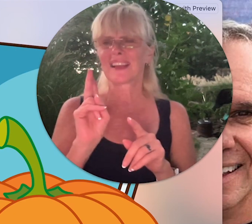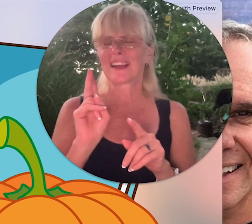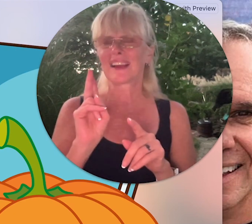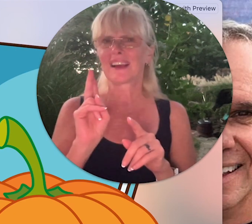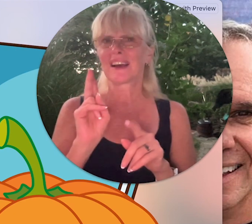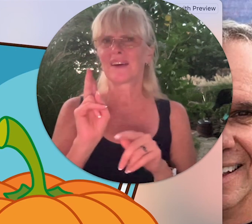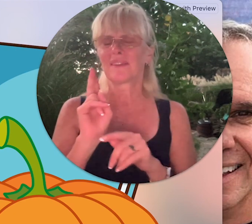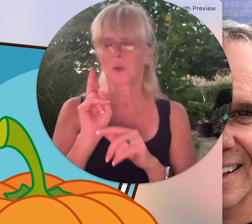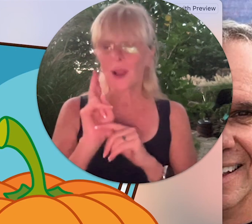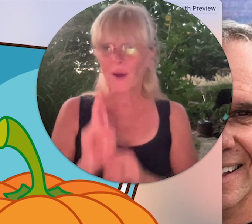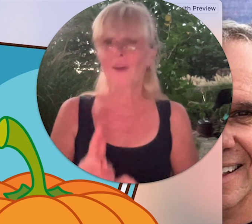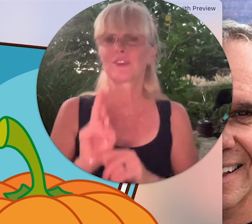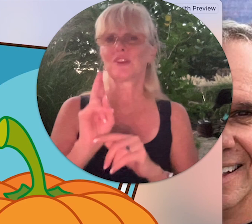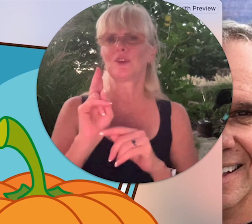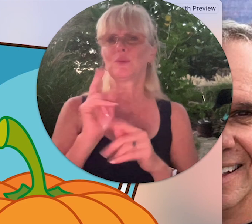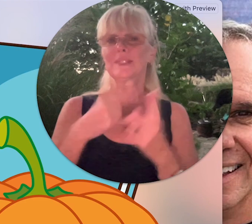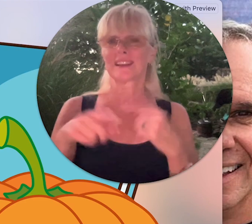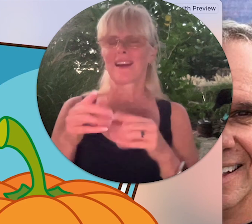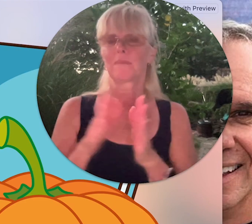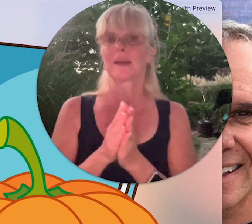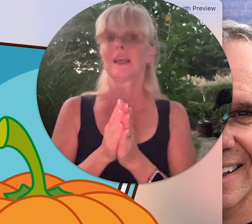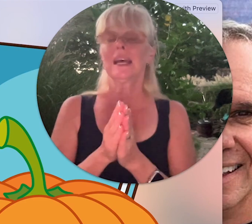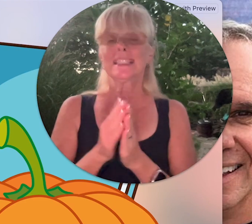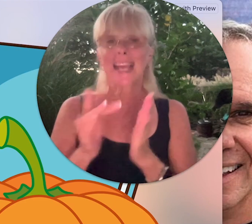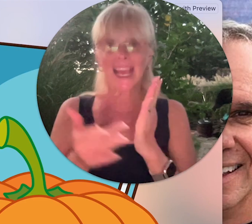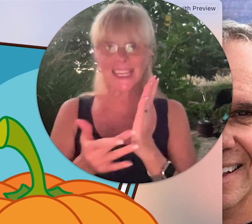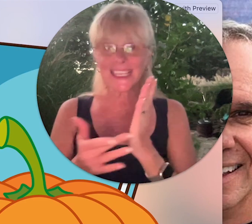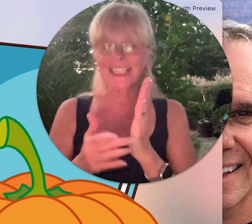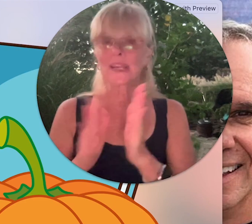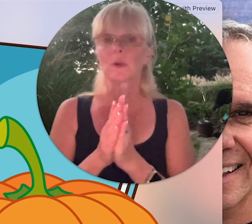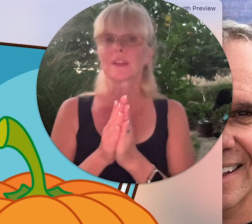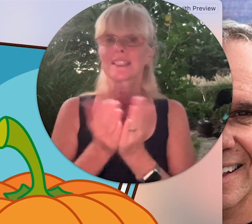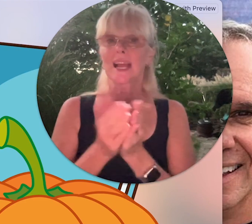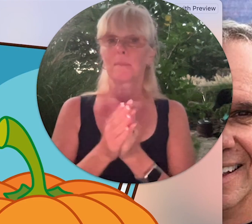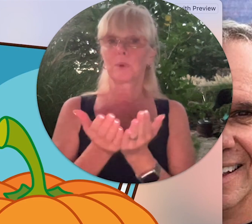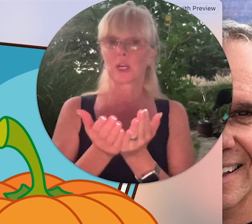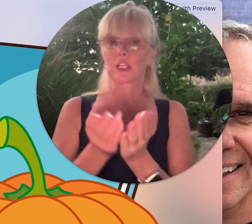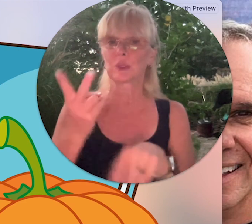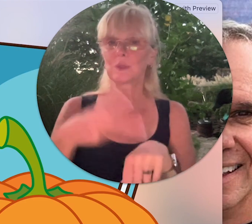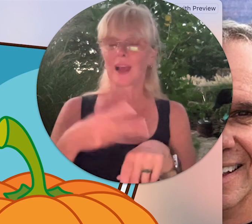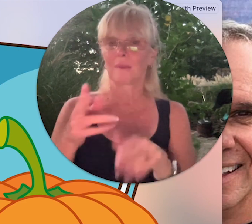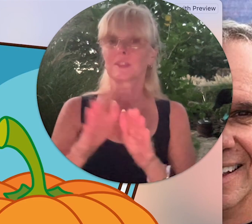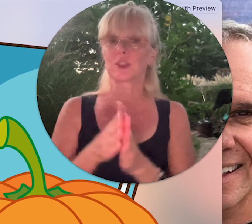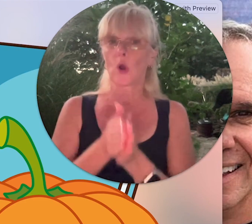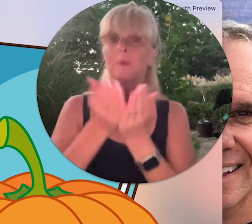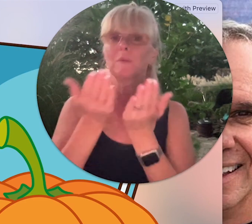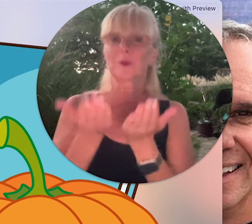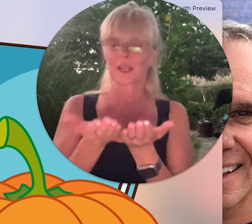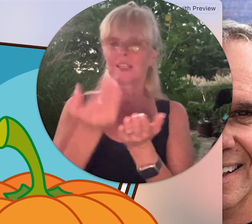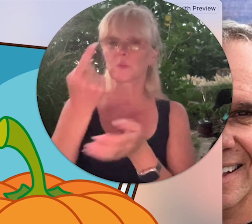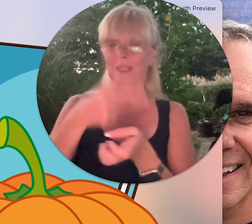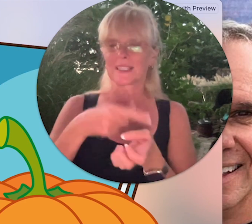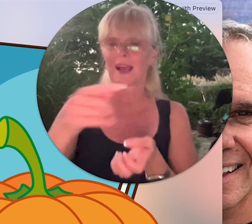quite often used sign but technically we're gonna sign book two times to open the book is one time